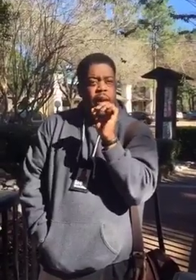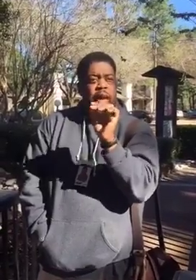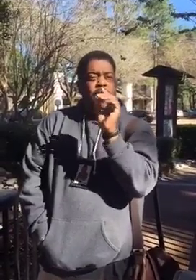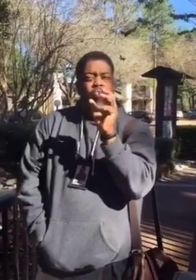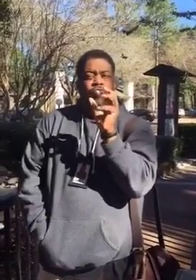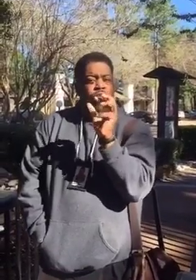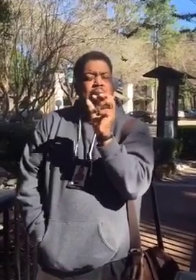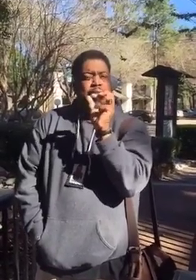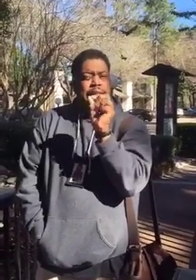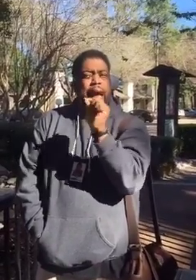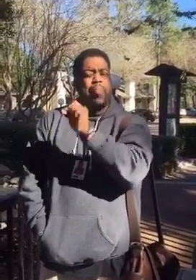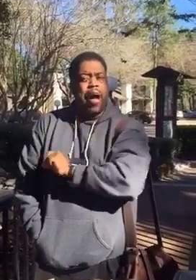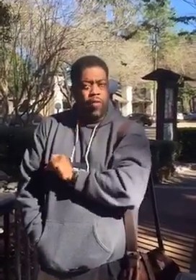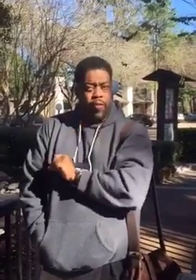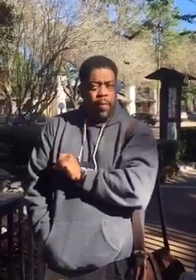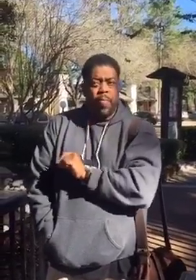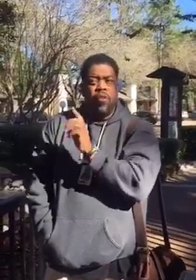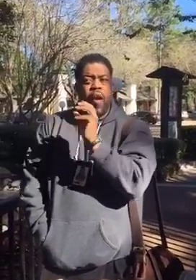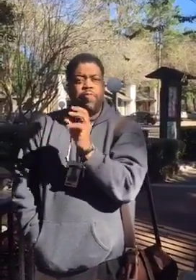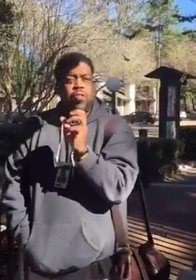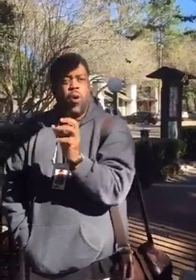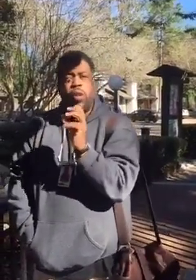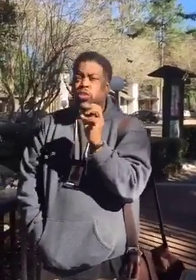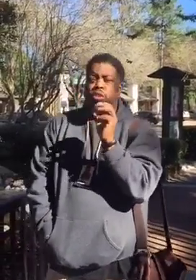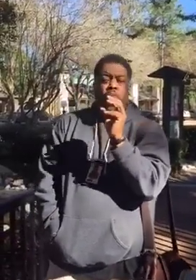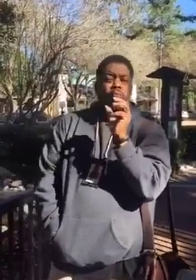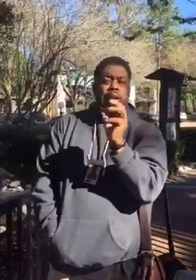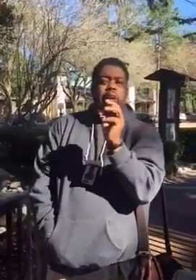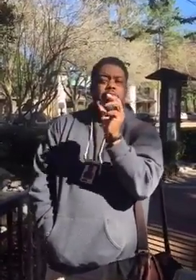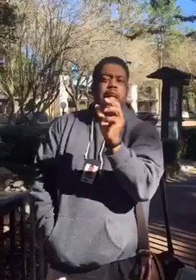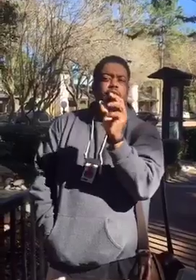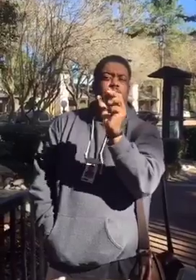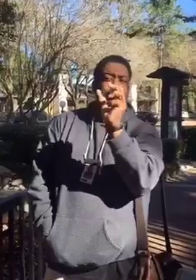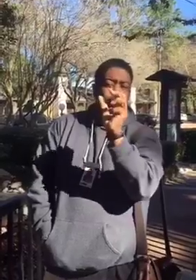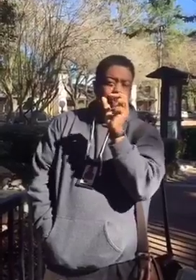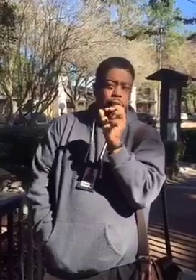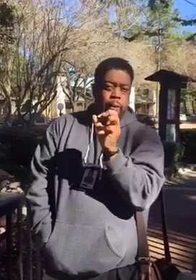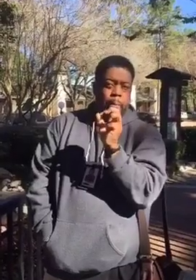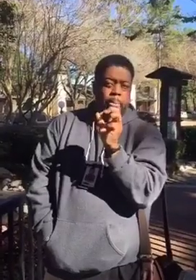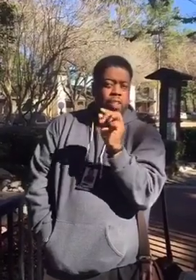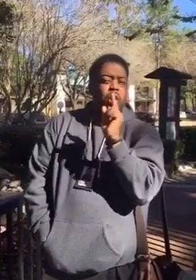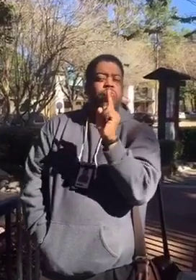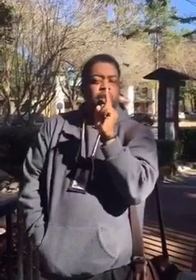and you drain the sap out of it. You have to know that your small beginning is needing you to nurture it. Don't